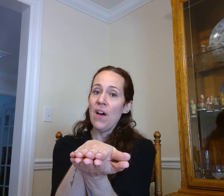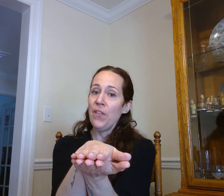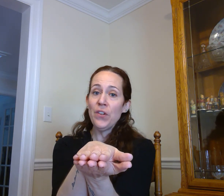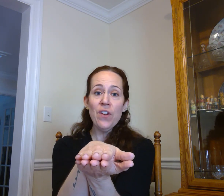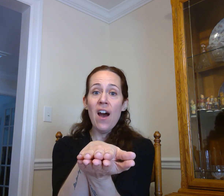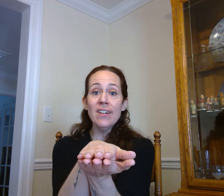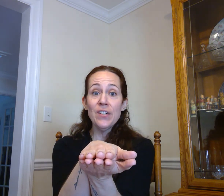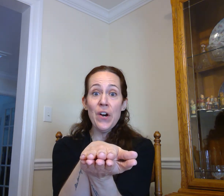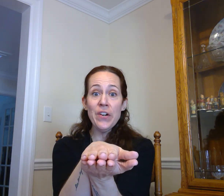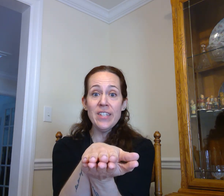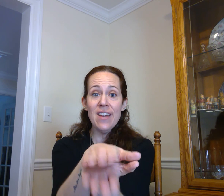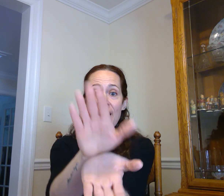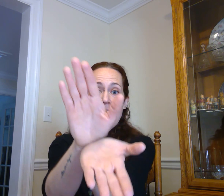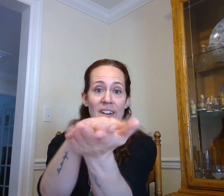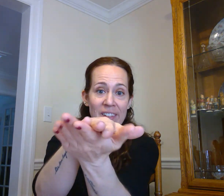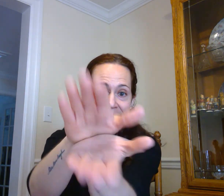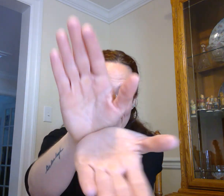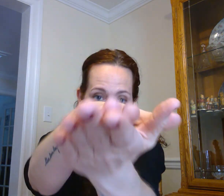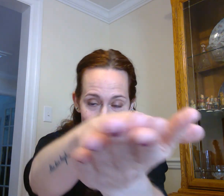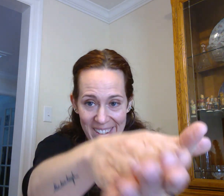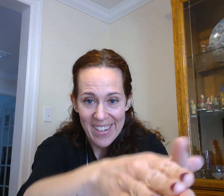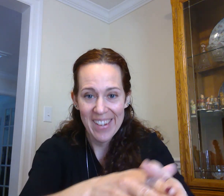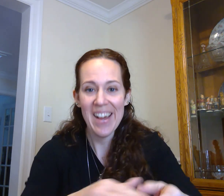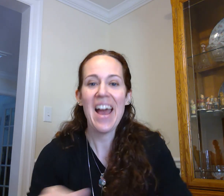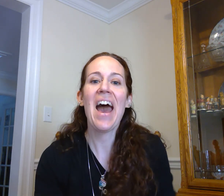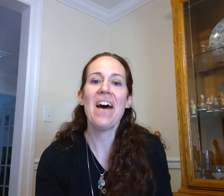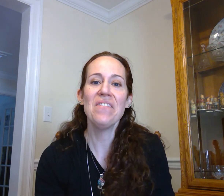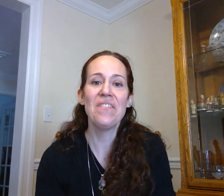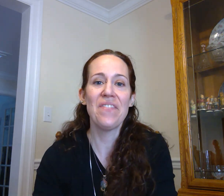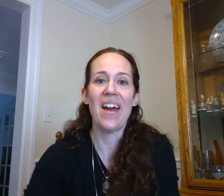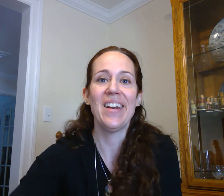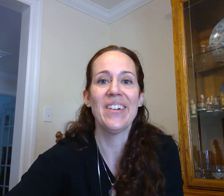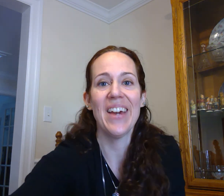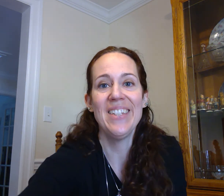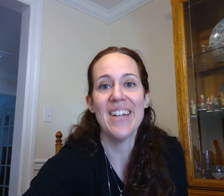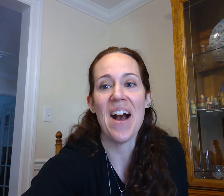on the crocodile have fun great job